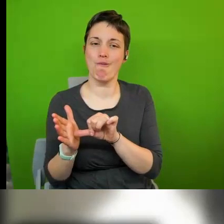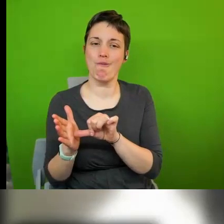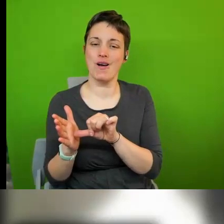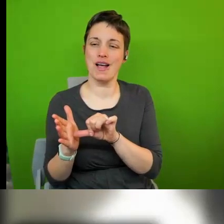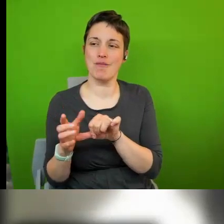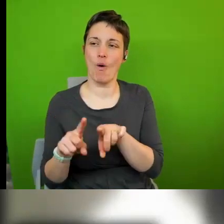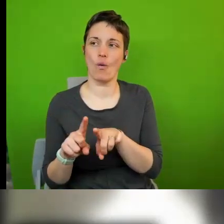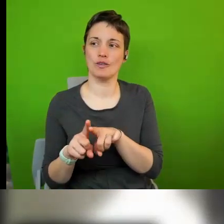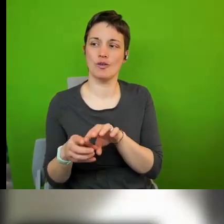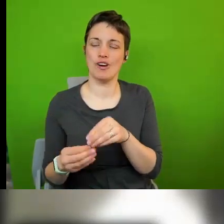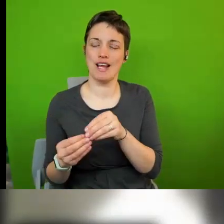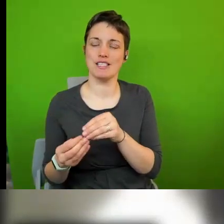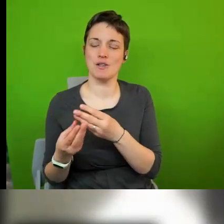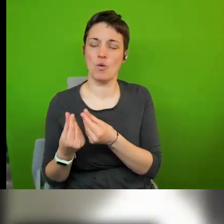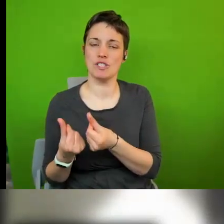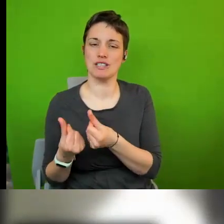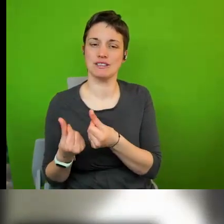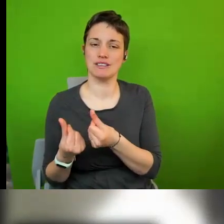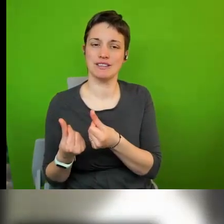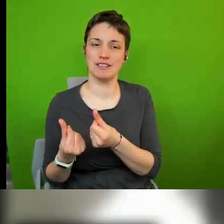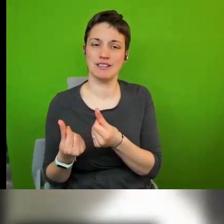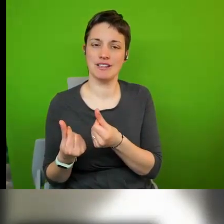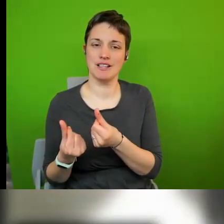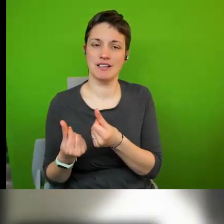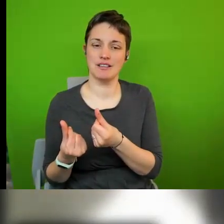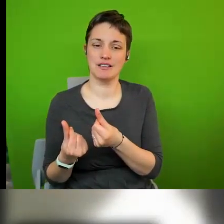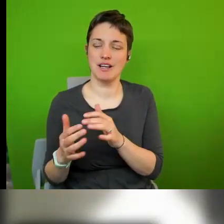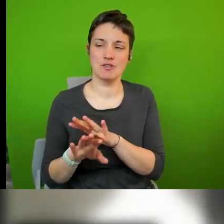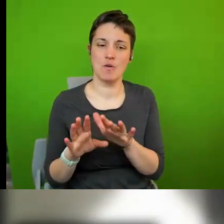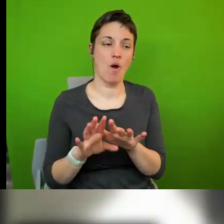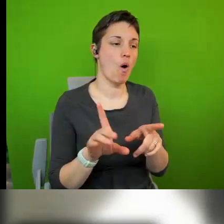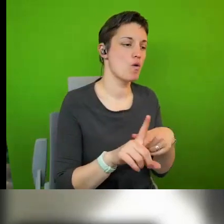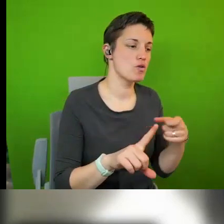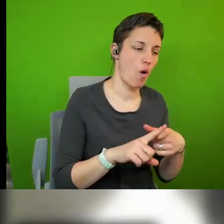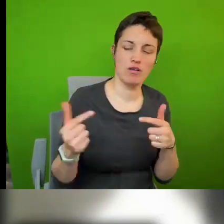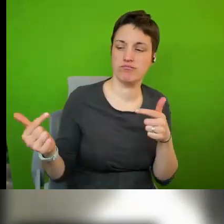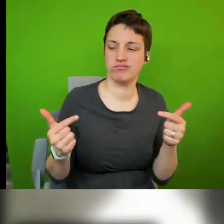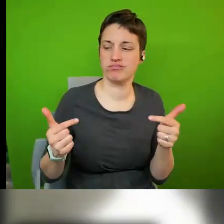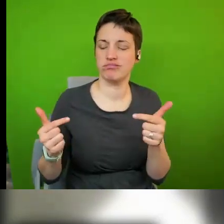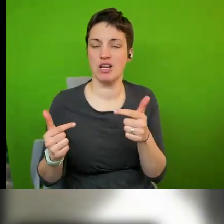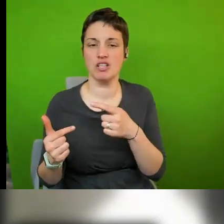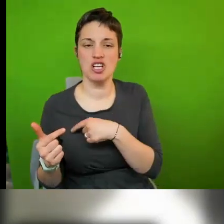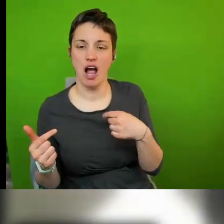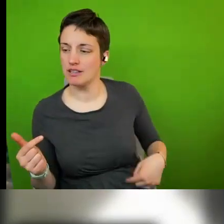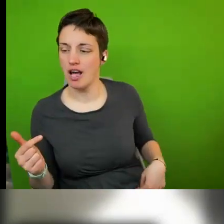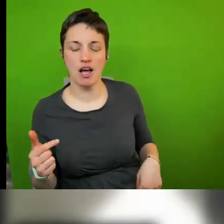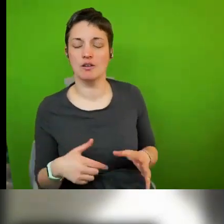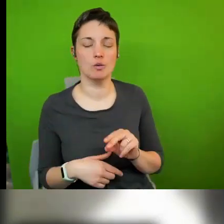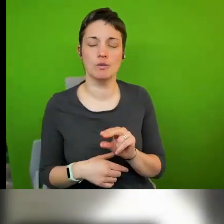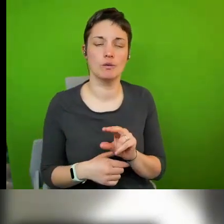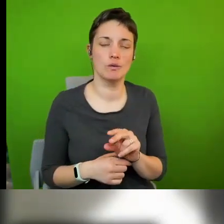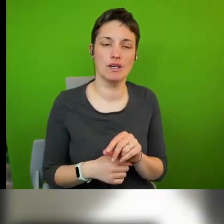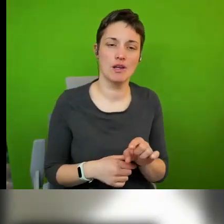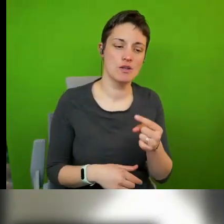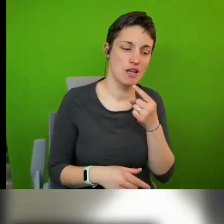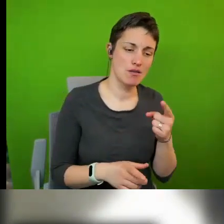solution that it is not pitching york against china it is perhaps asking york to engage with